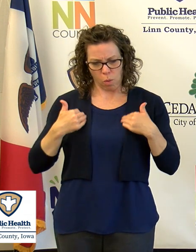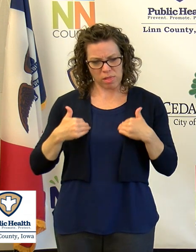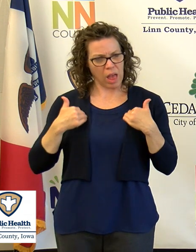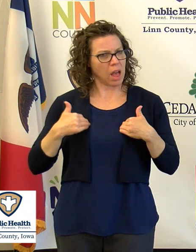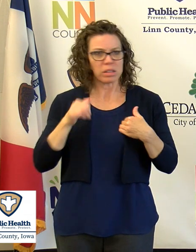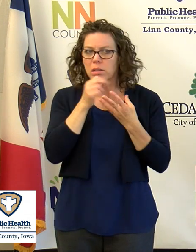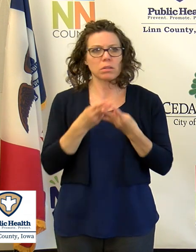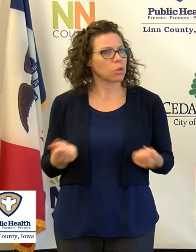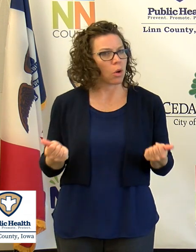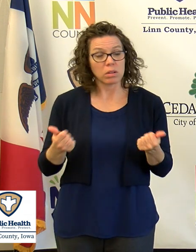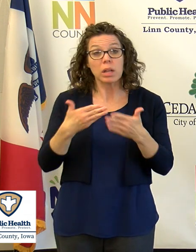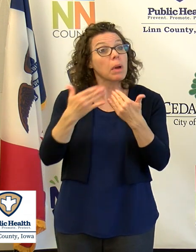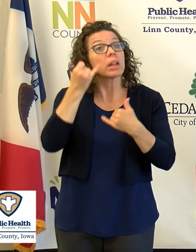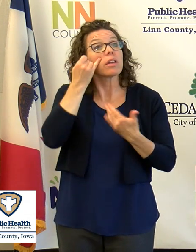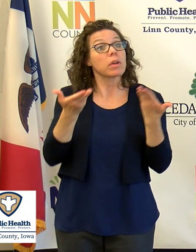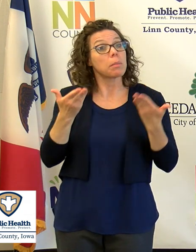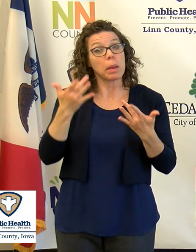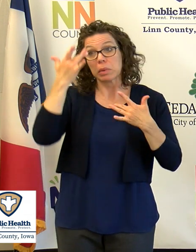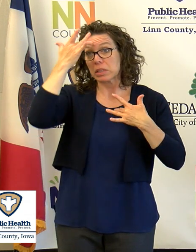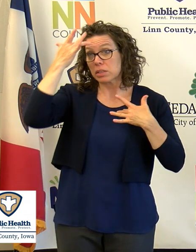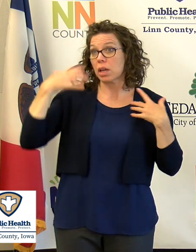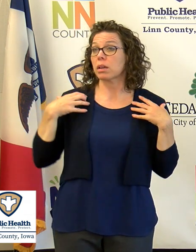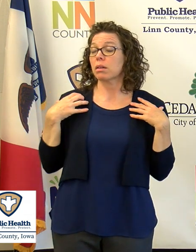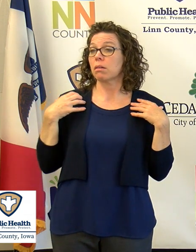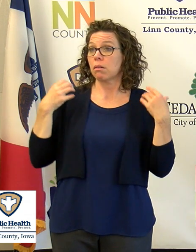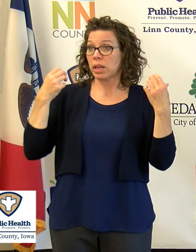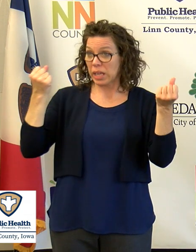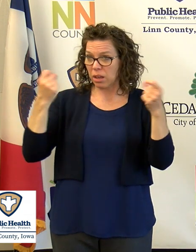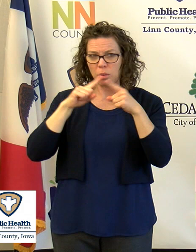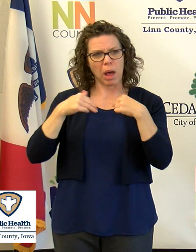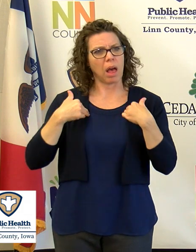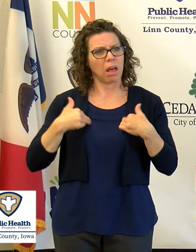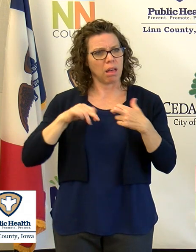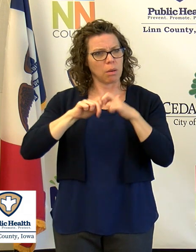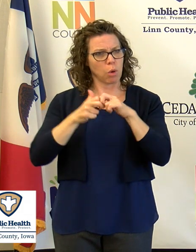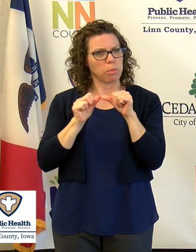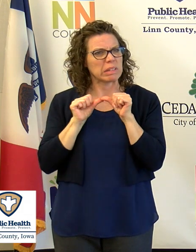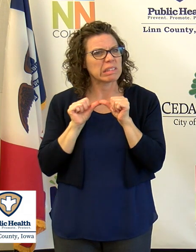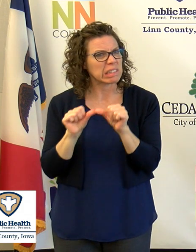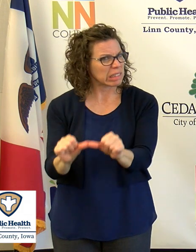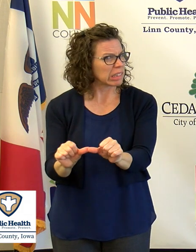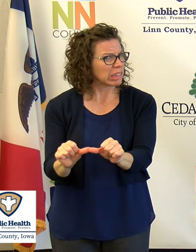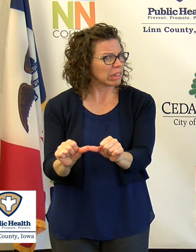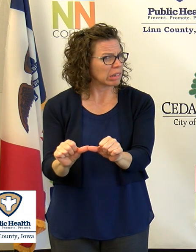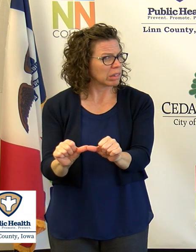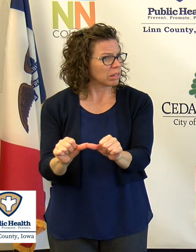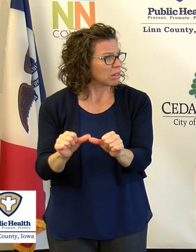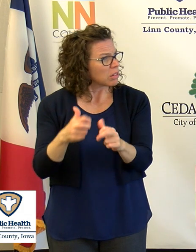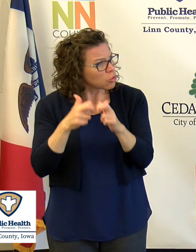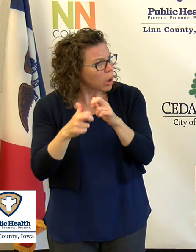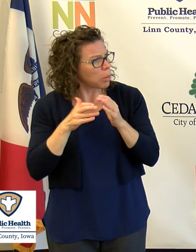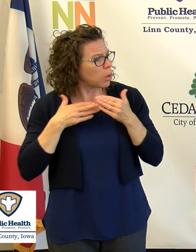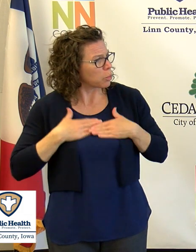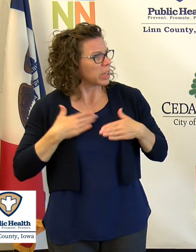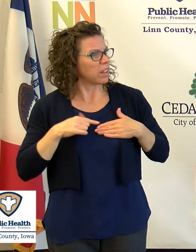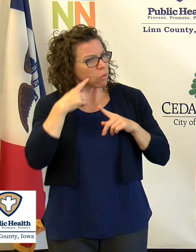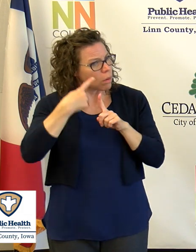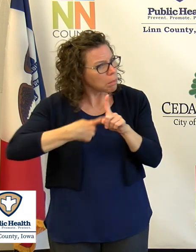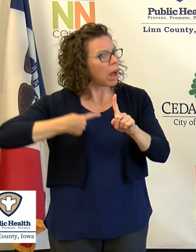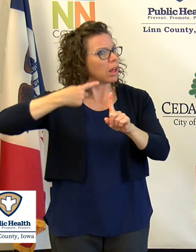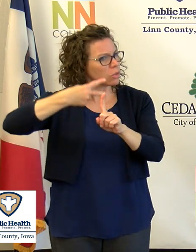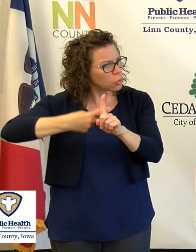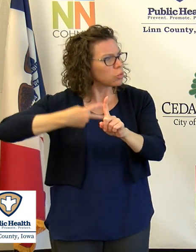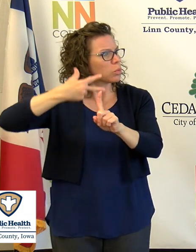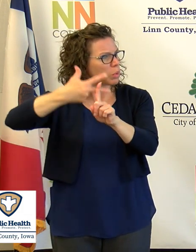even after they may have defeated the virus, possibly having trouble breathing for months after